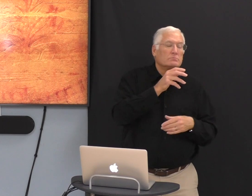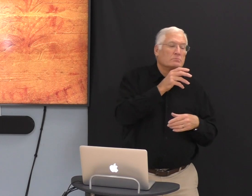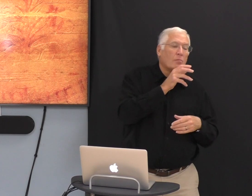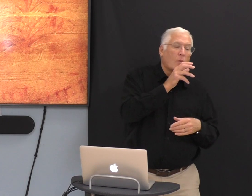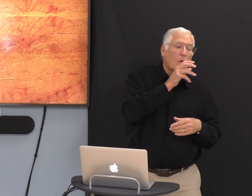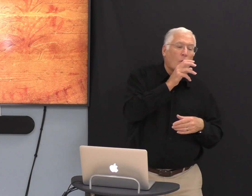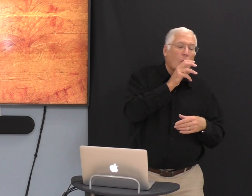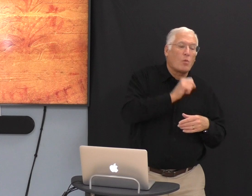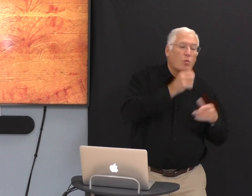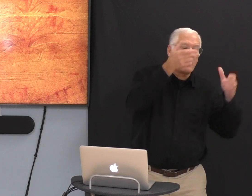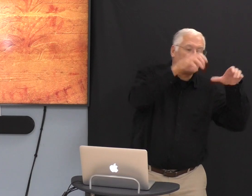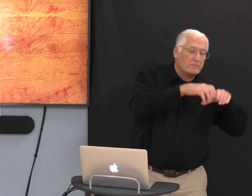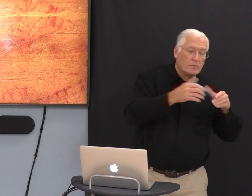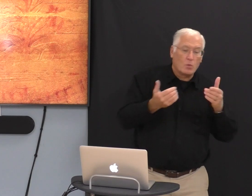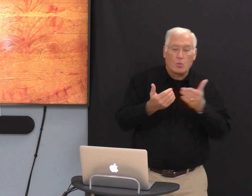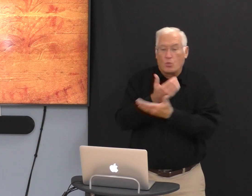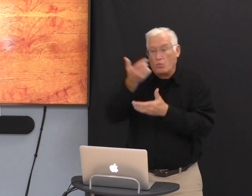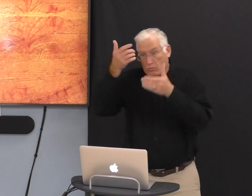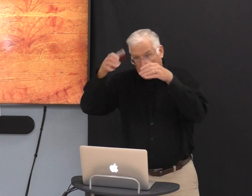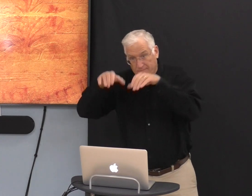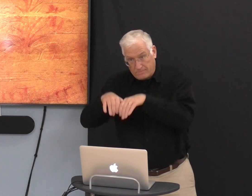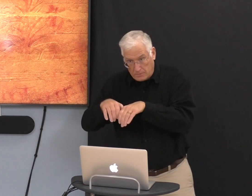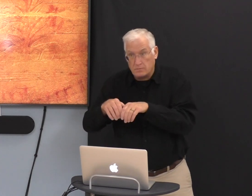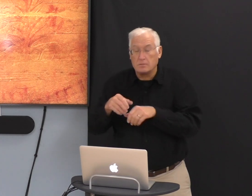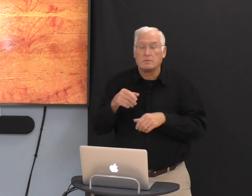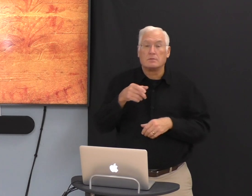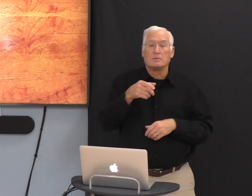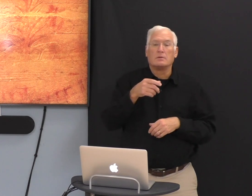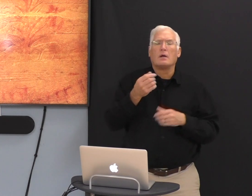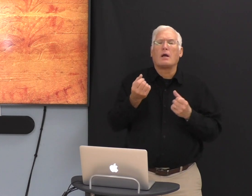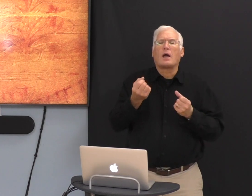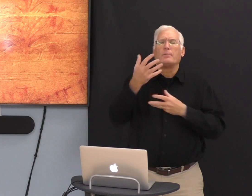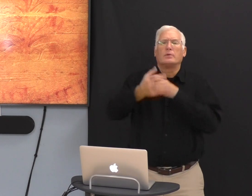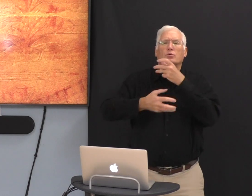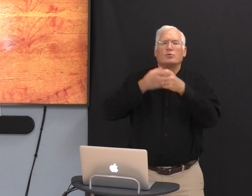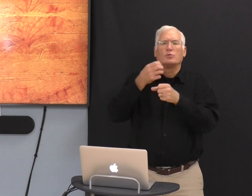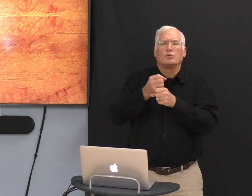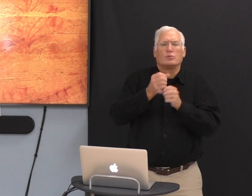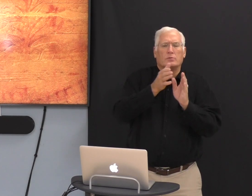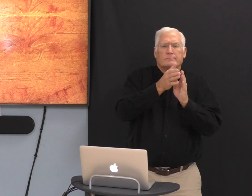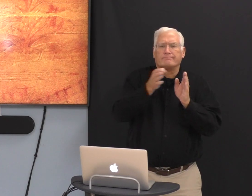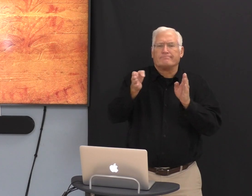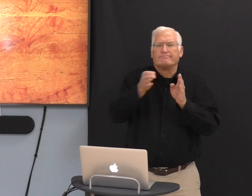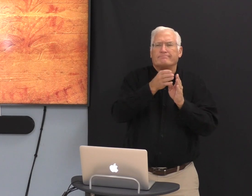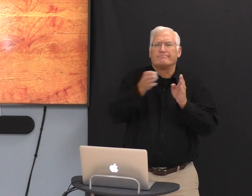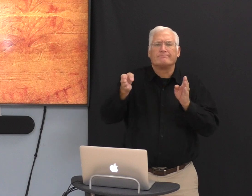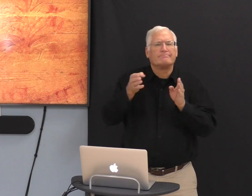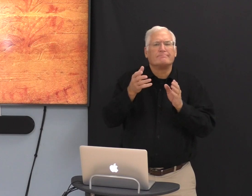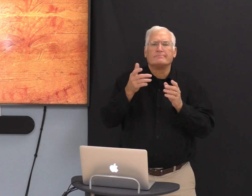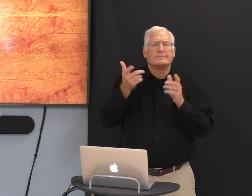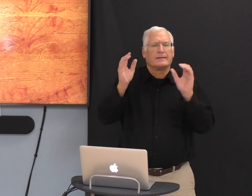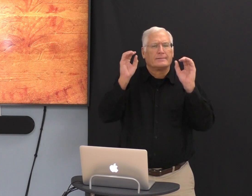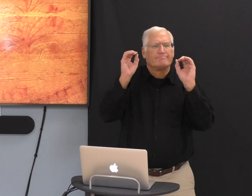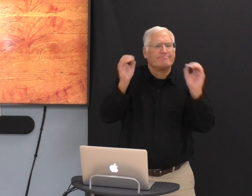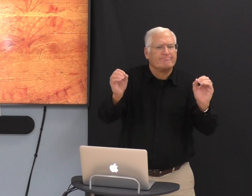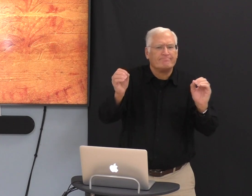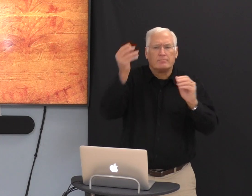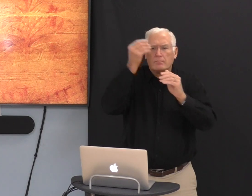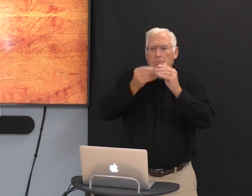A while ago, between the Old Covenant and the New Covenant, do you know how many years was in between